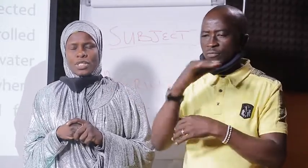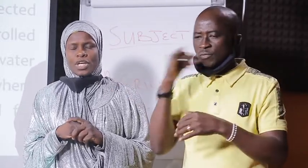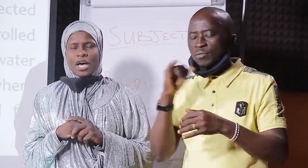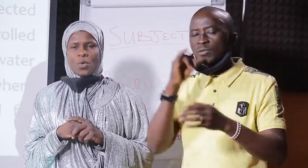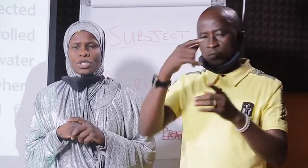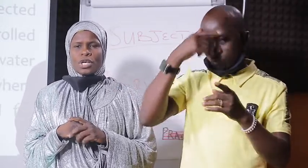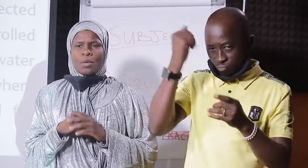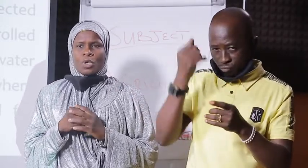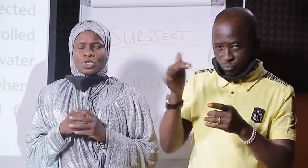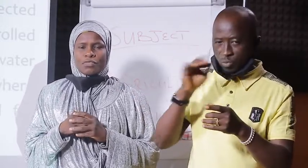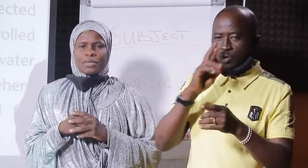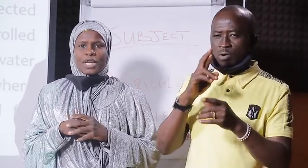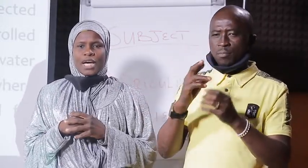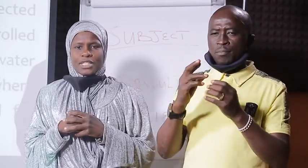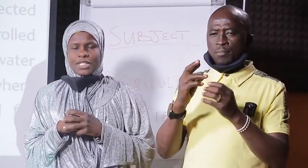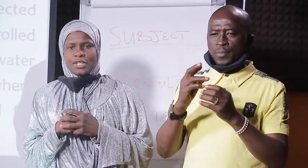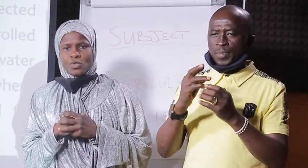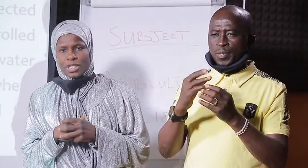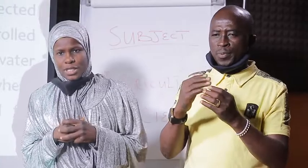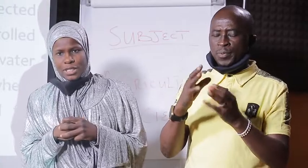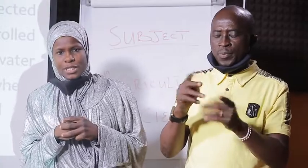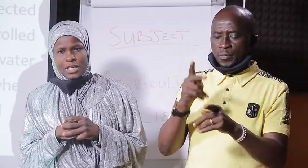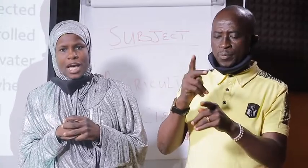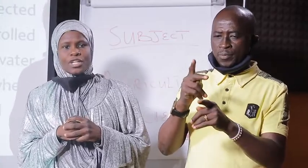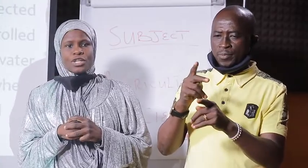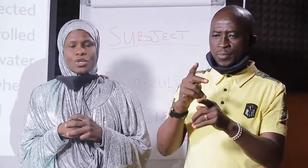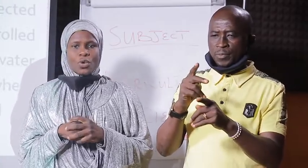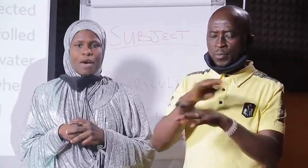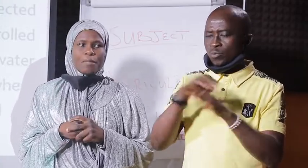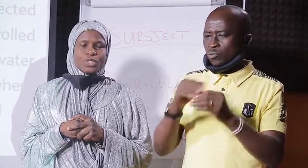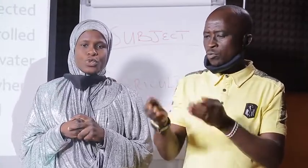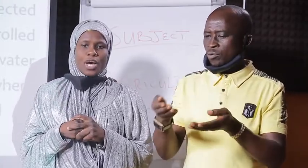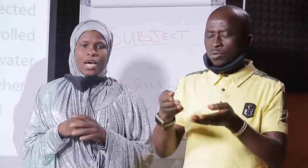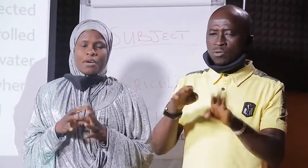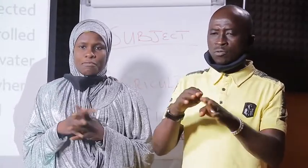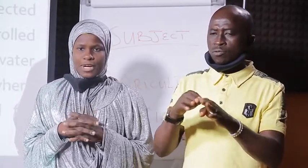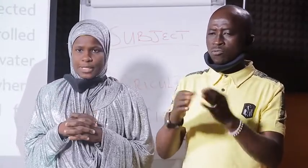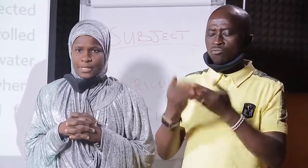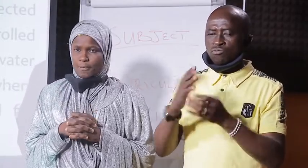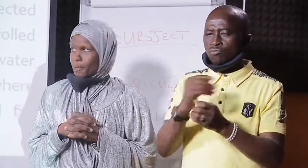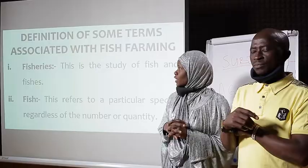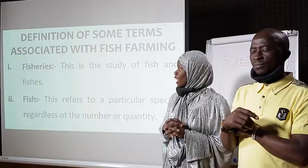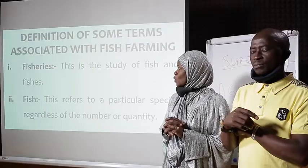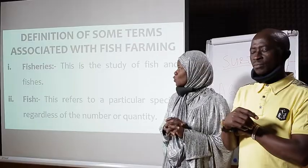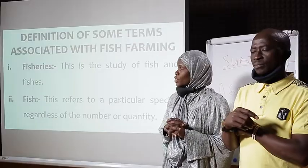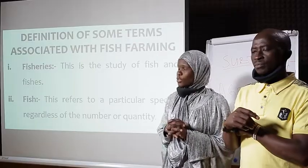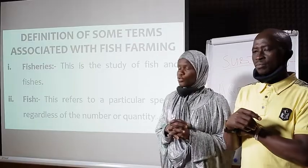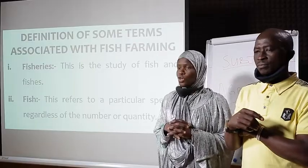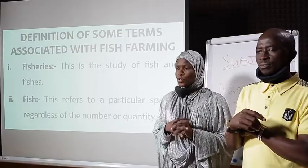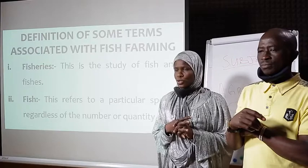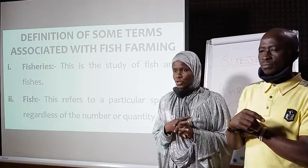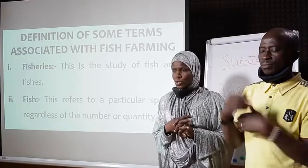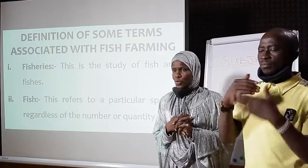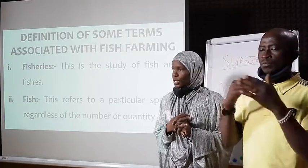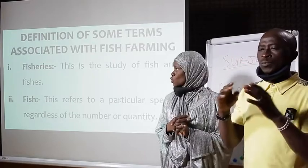because they are what? Most of them, they are resistant to disease, and they grow and mature fast. Now, students,